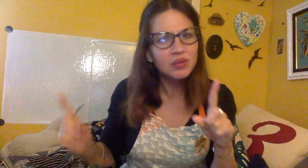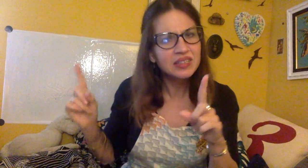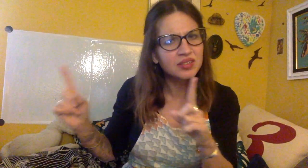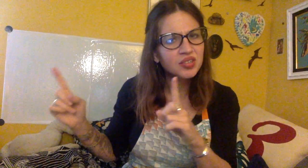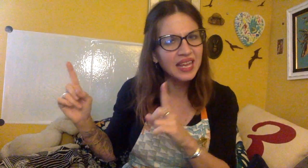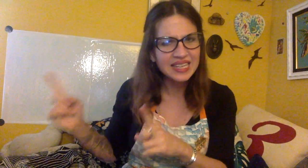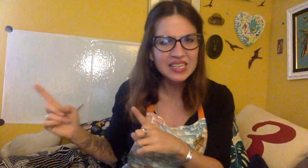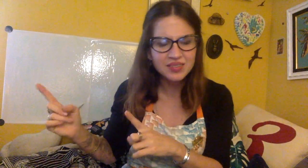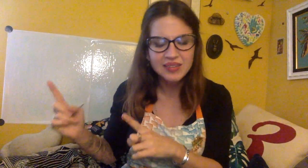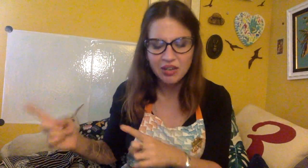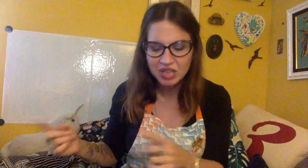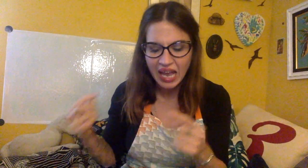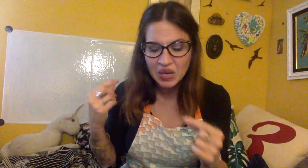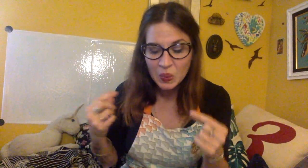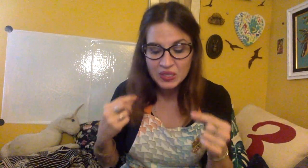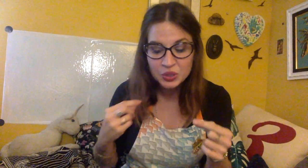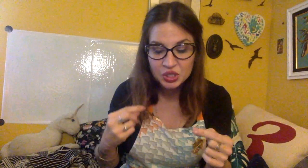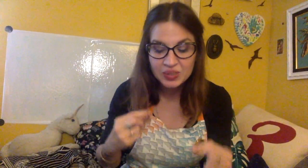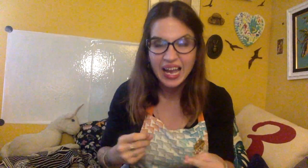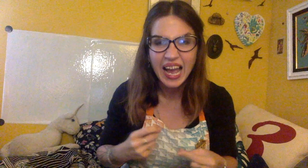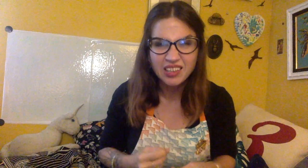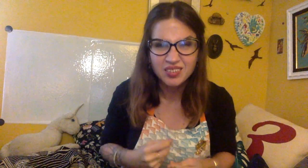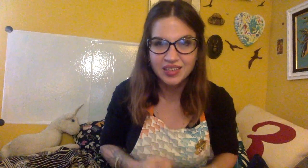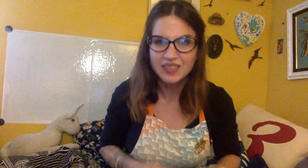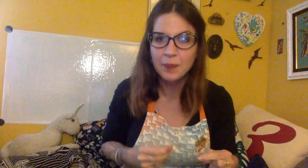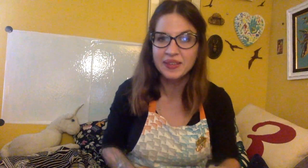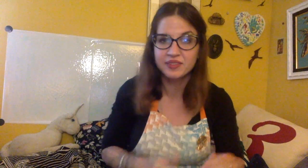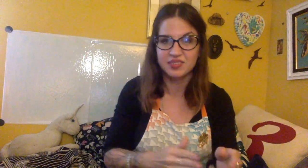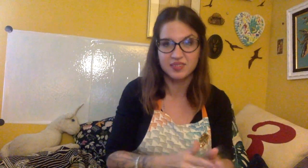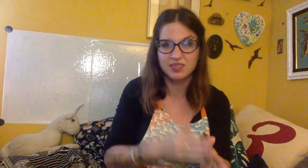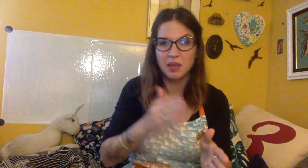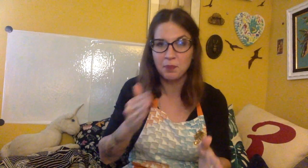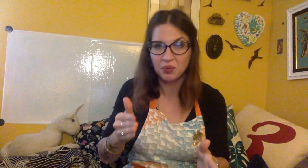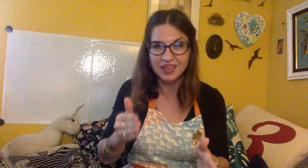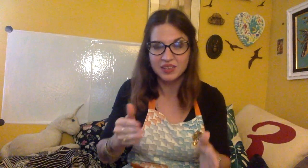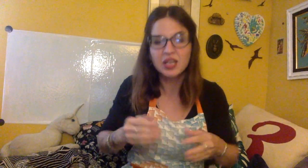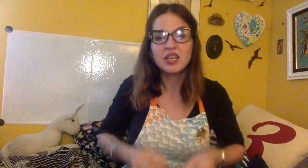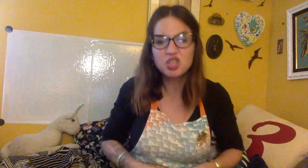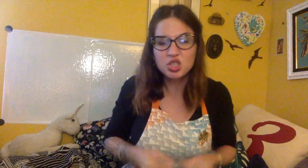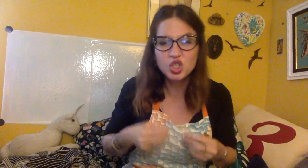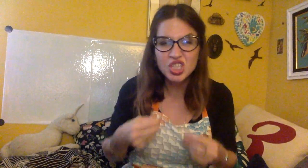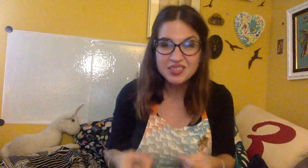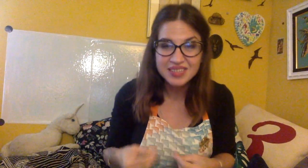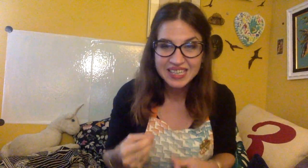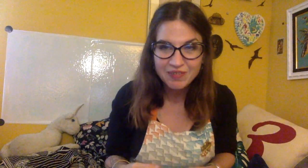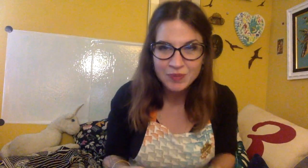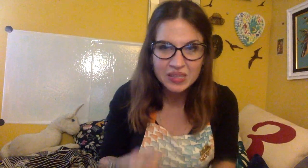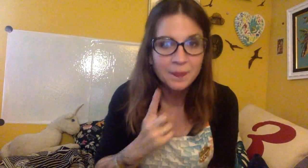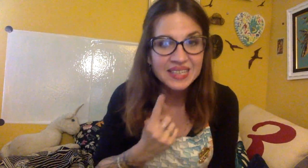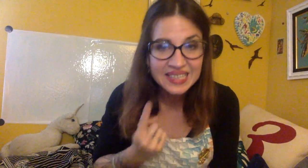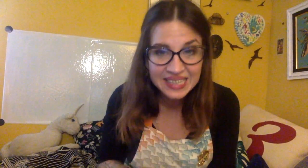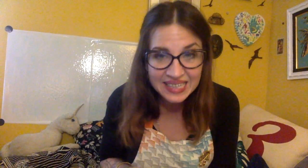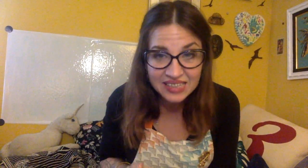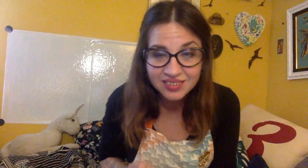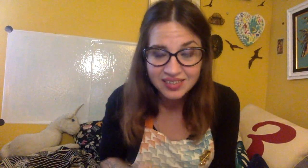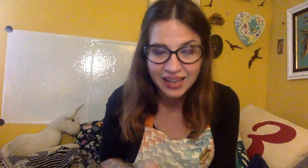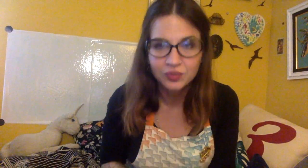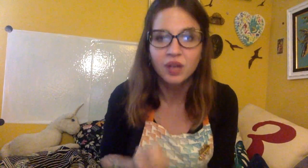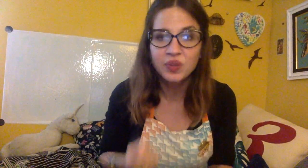listen to that end sound, I want you to isolate. That means to separate. To just give me the beginning sound of the